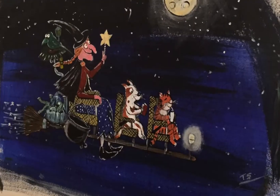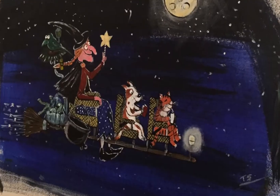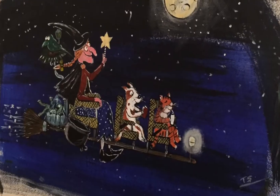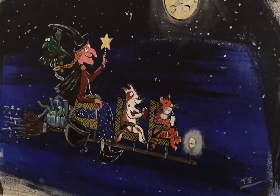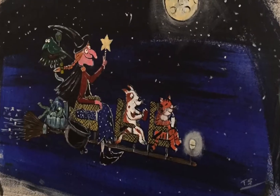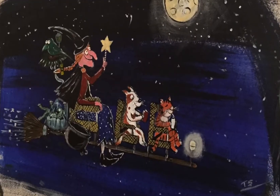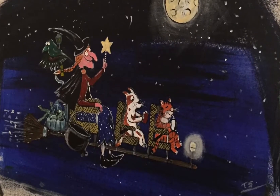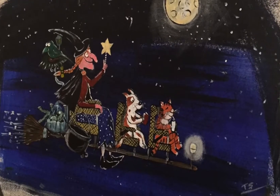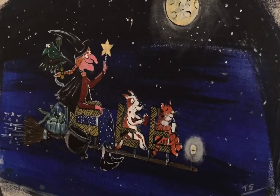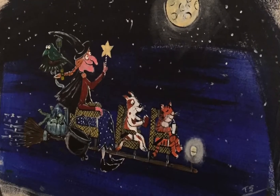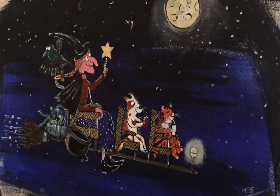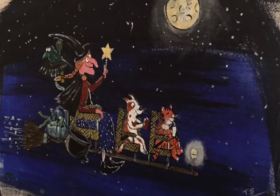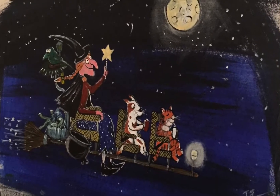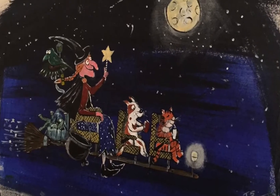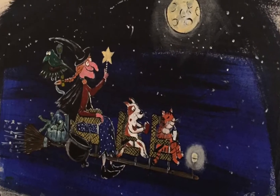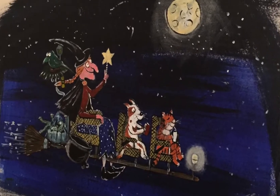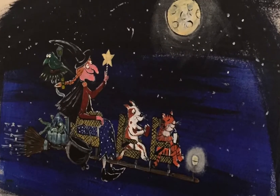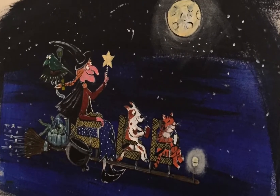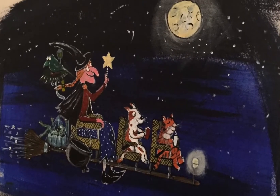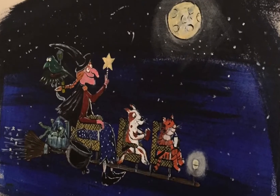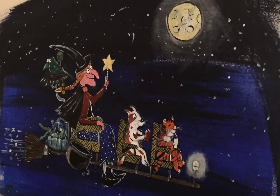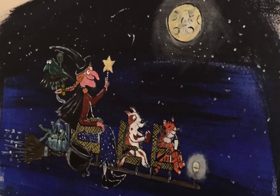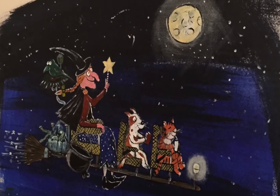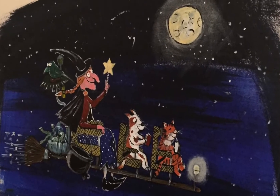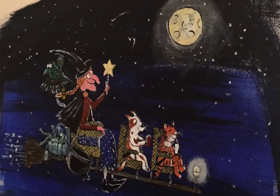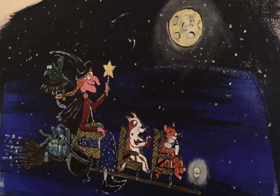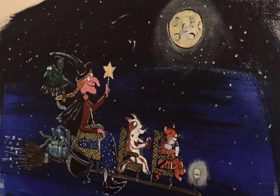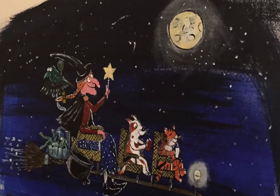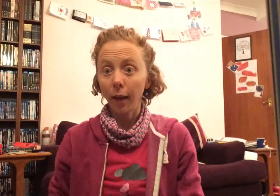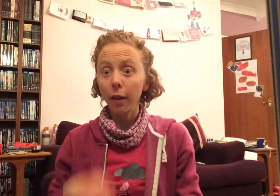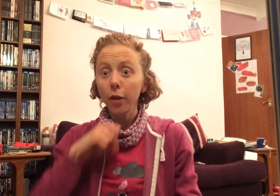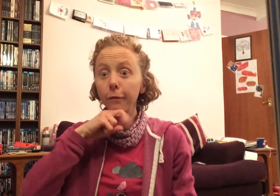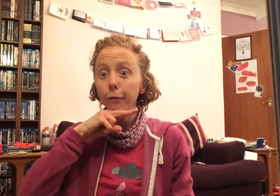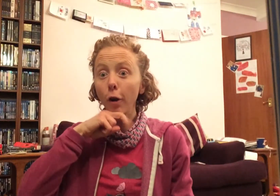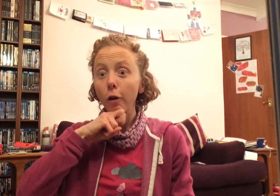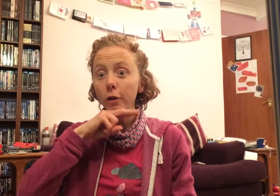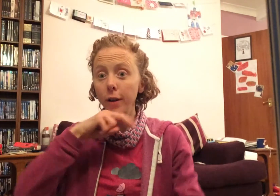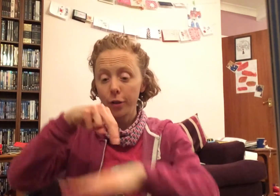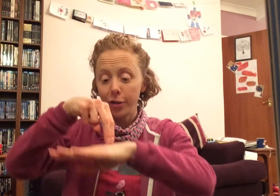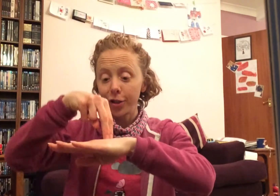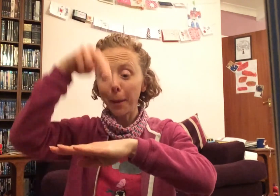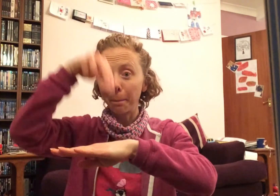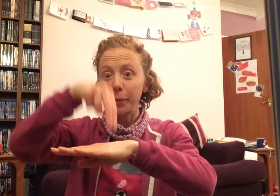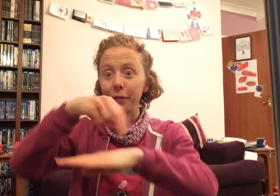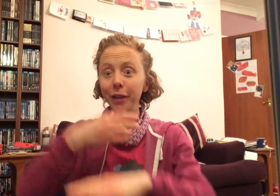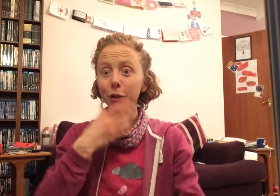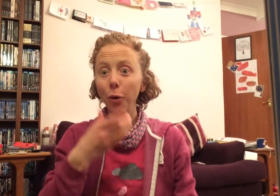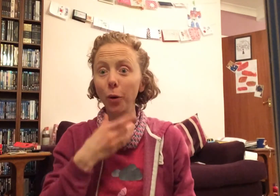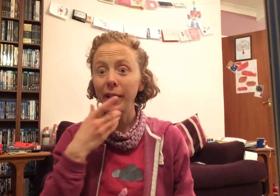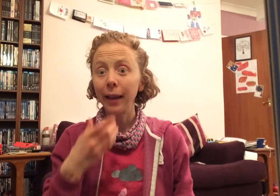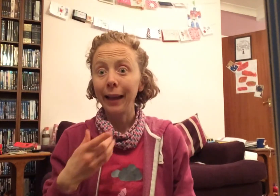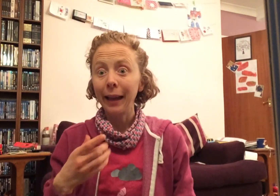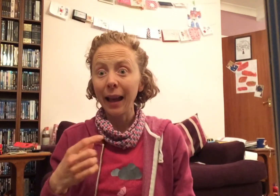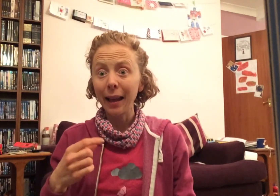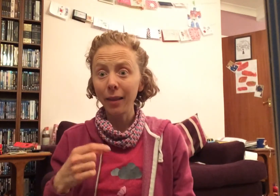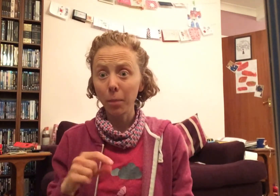Over the moors and the mountains they flew. The frog jumped for joy, and the